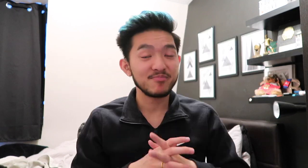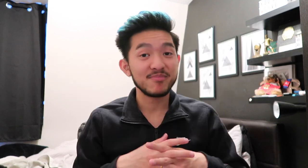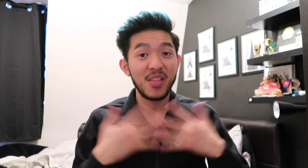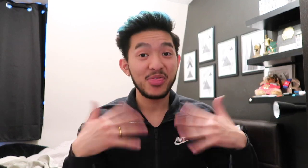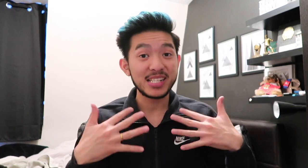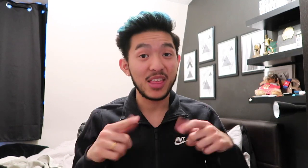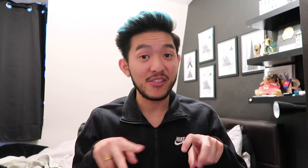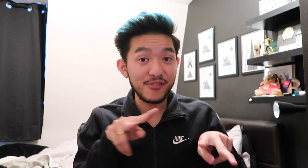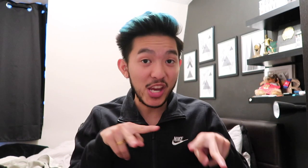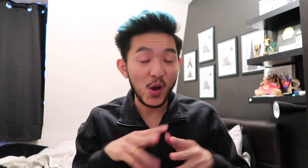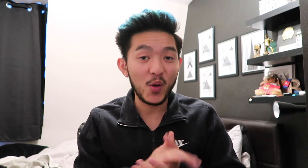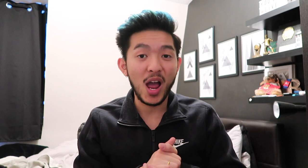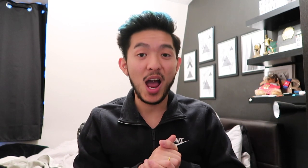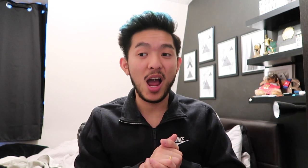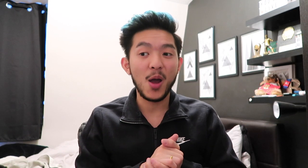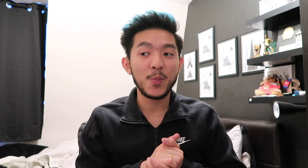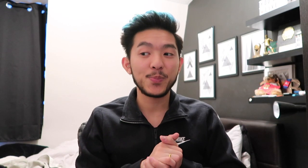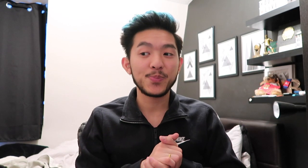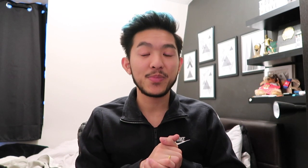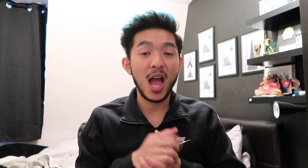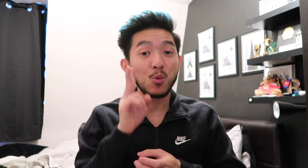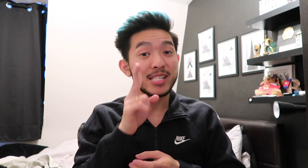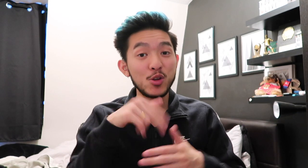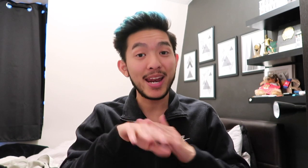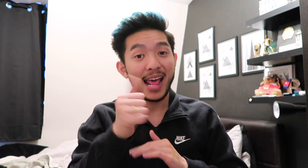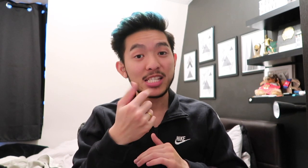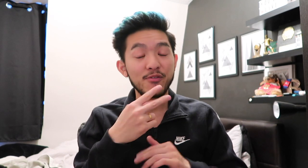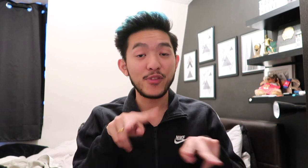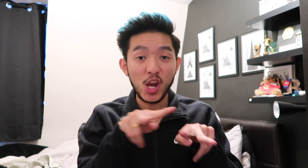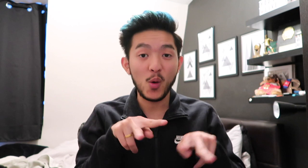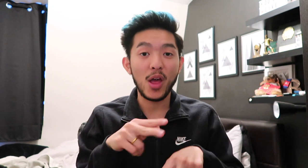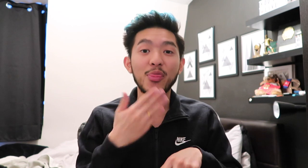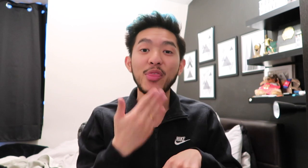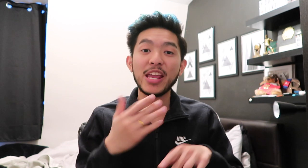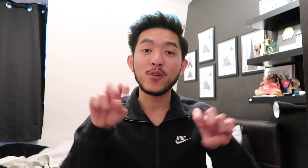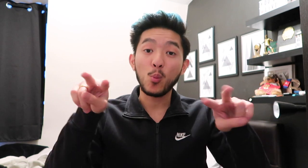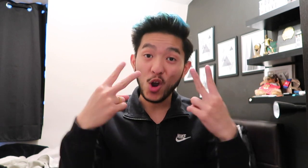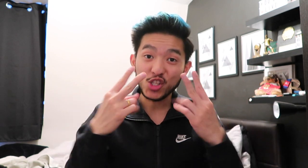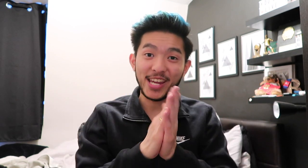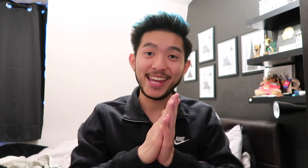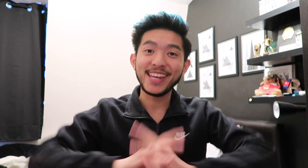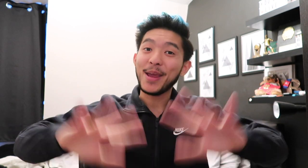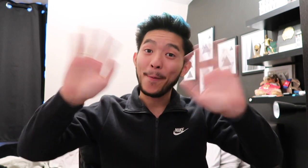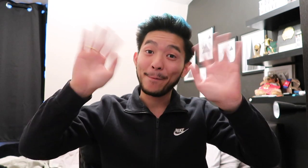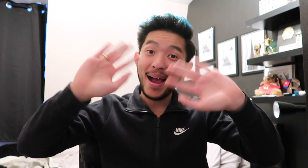That's just the video. I will see you in the next video. Thank you for watching. Bye.